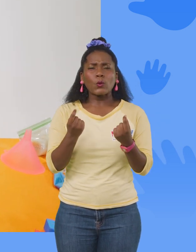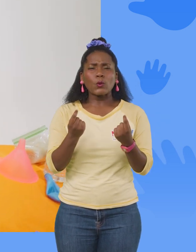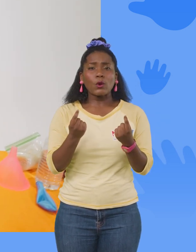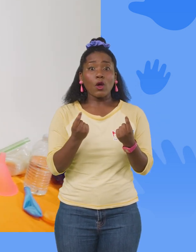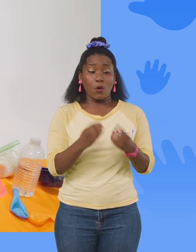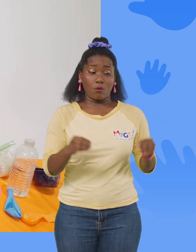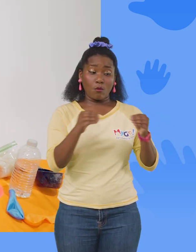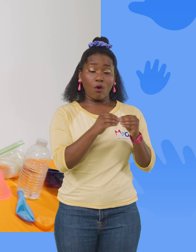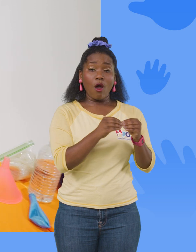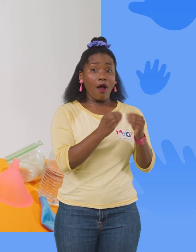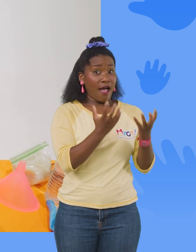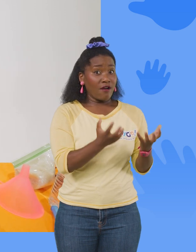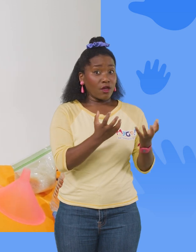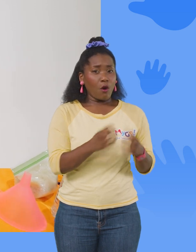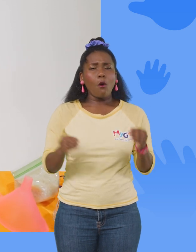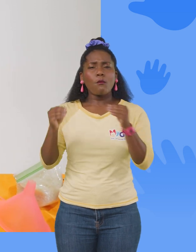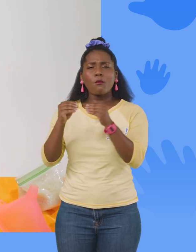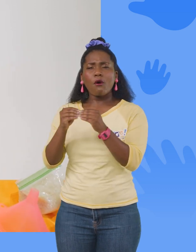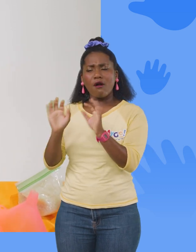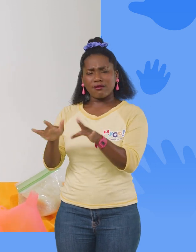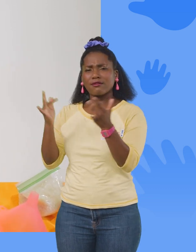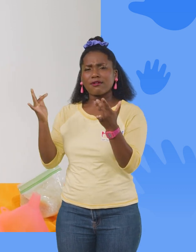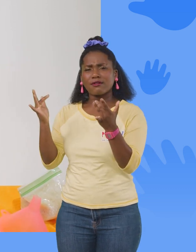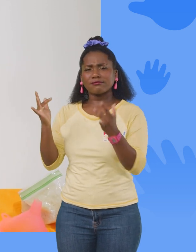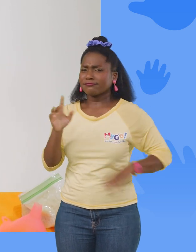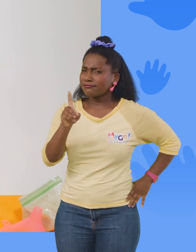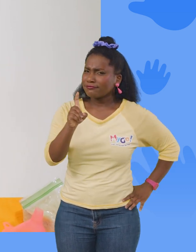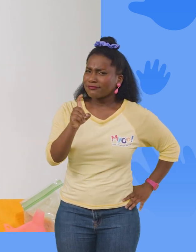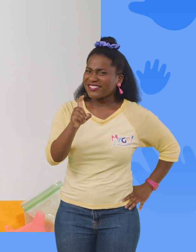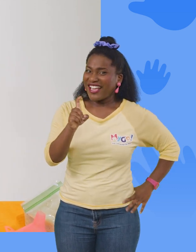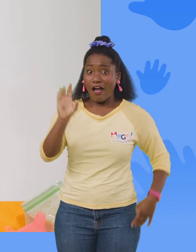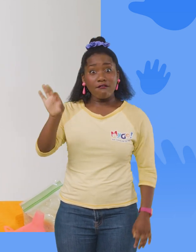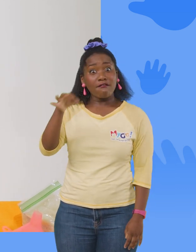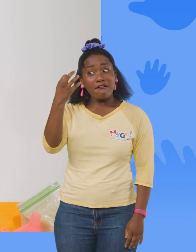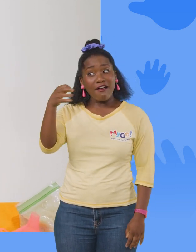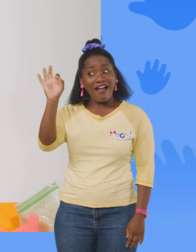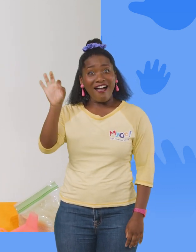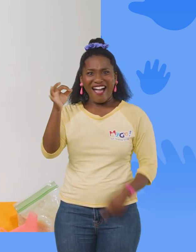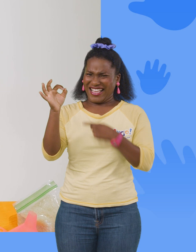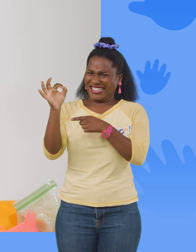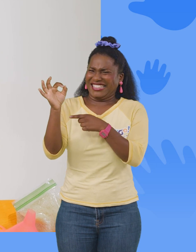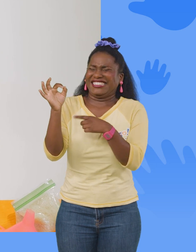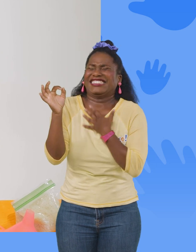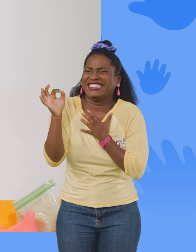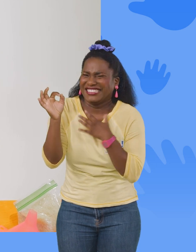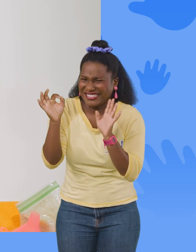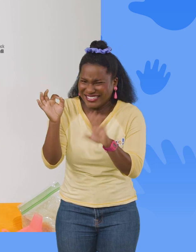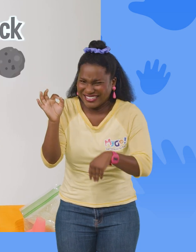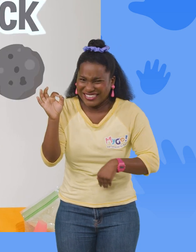is heavier, and what do you think is lighter? A feather, tickle, or a